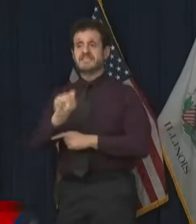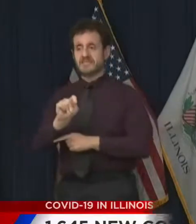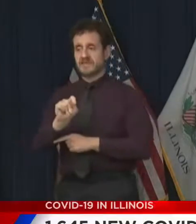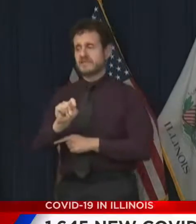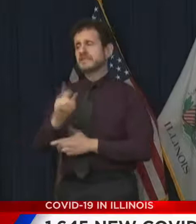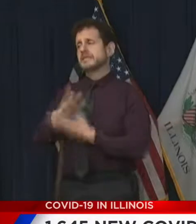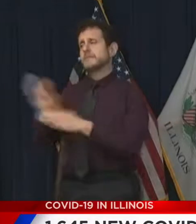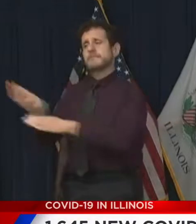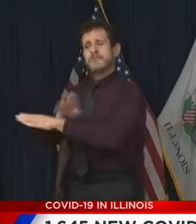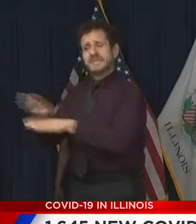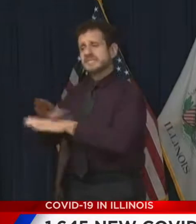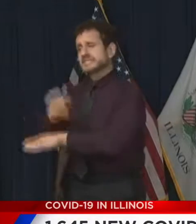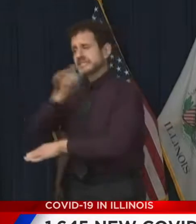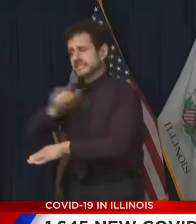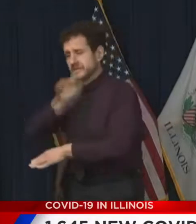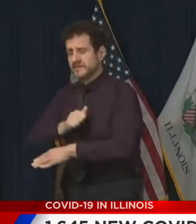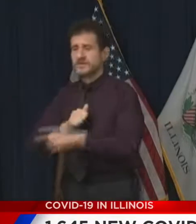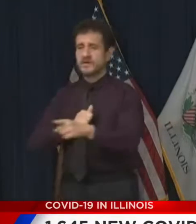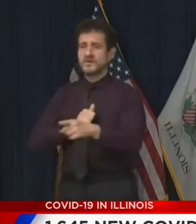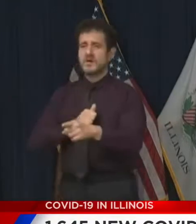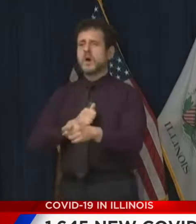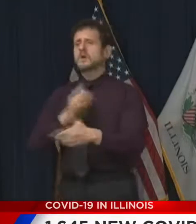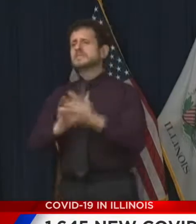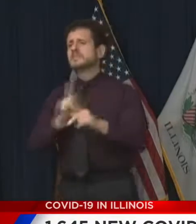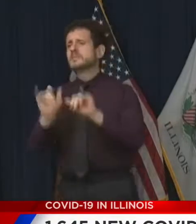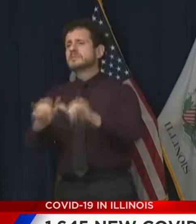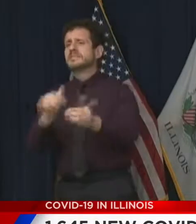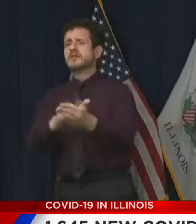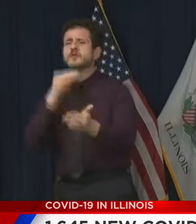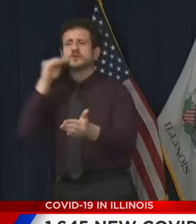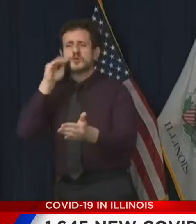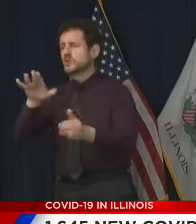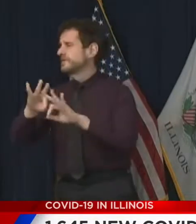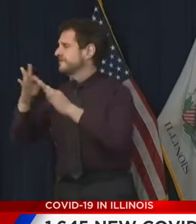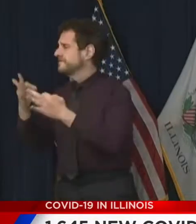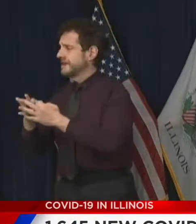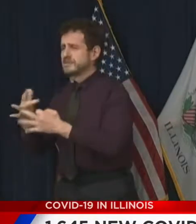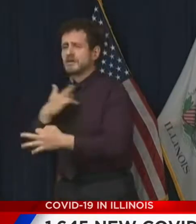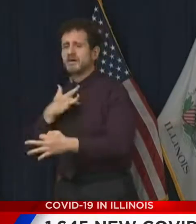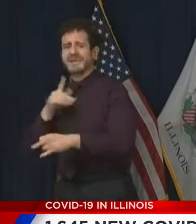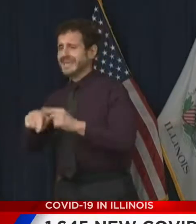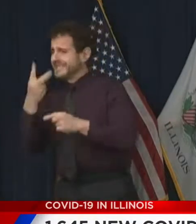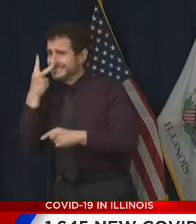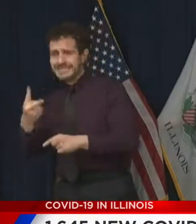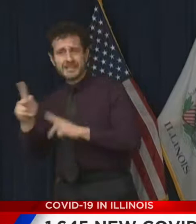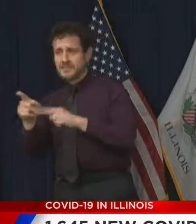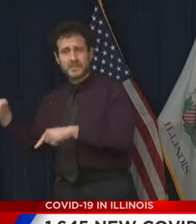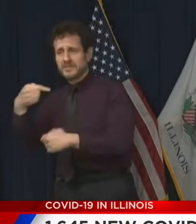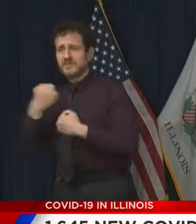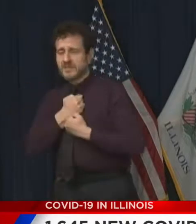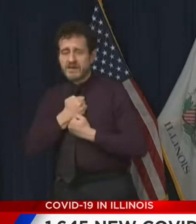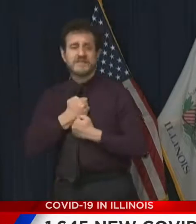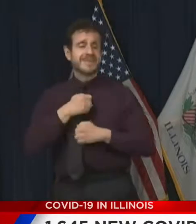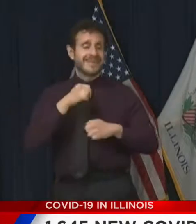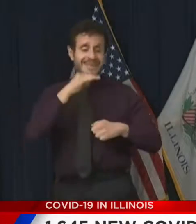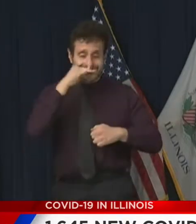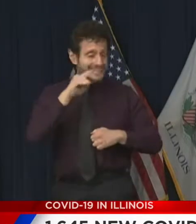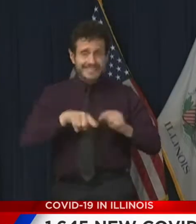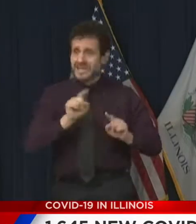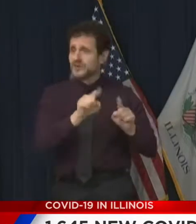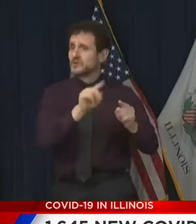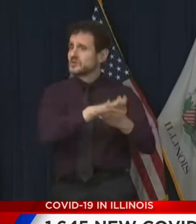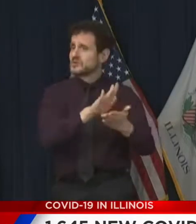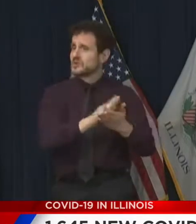Families of loved ones in nursing homes are hurting emotionally. Kids unable to be in school may be hurting mentally, and many of us are hurting